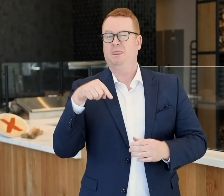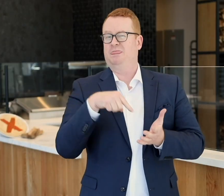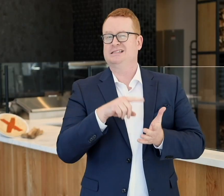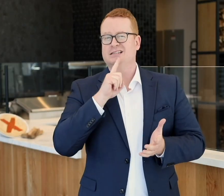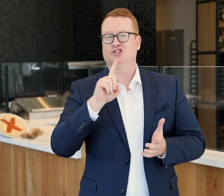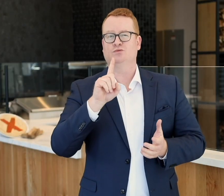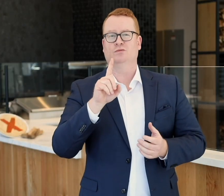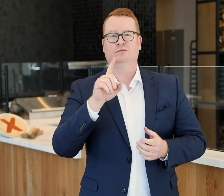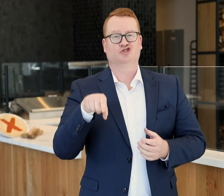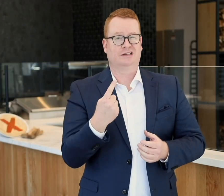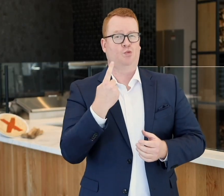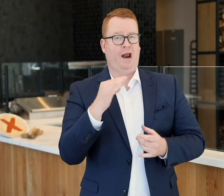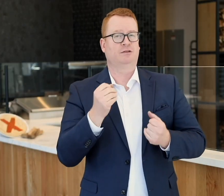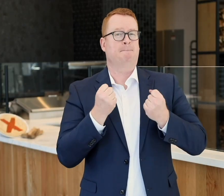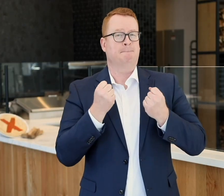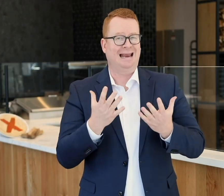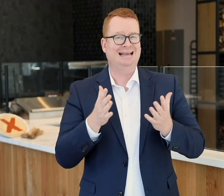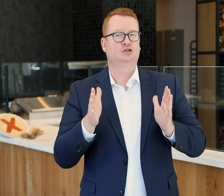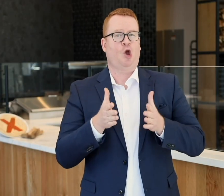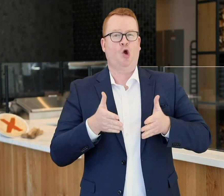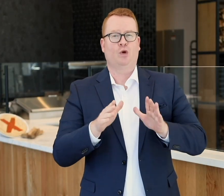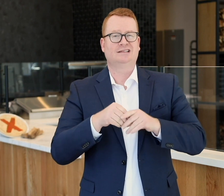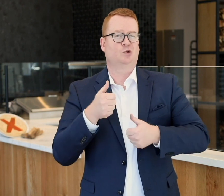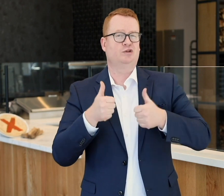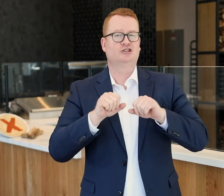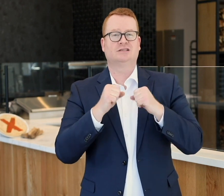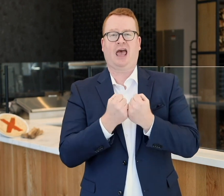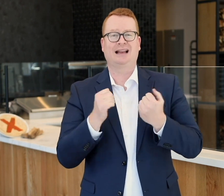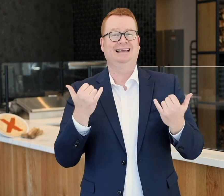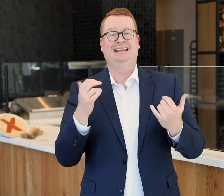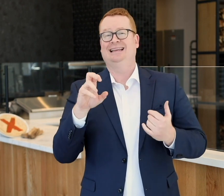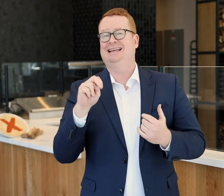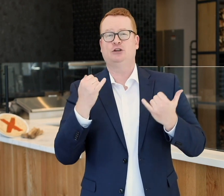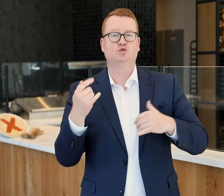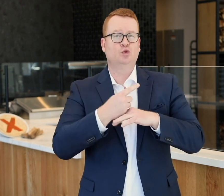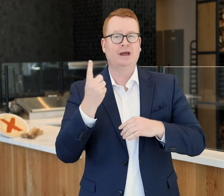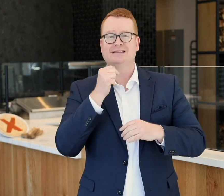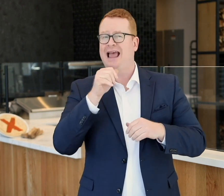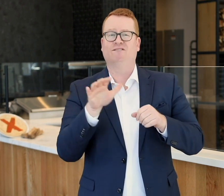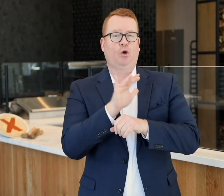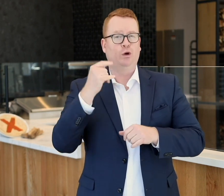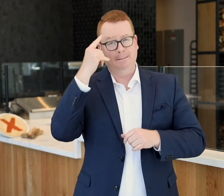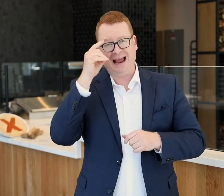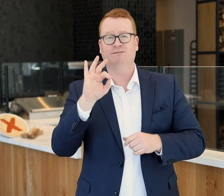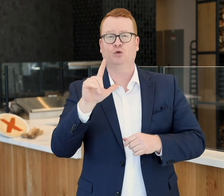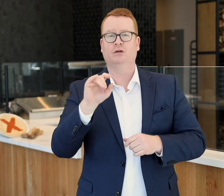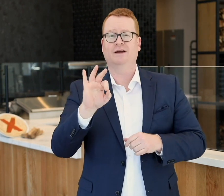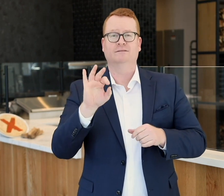This is just one of the many small ways in which society, even today, is not fully mindful of inclusion.